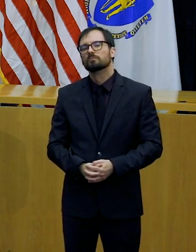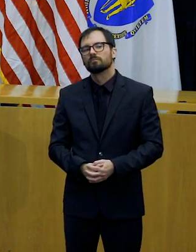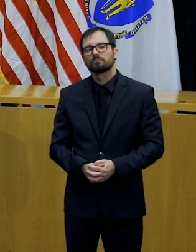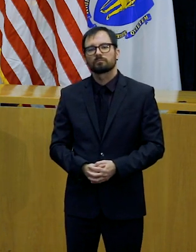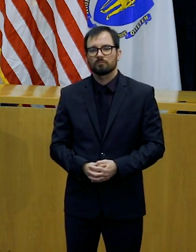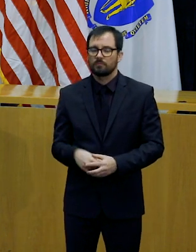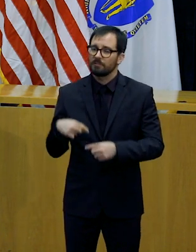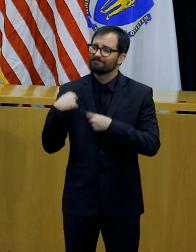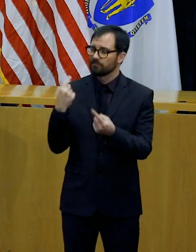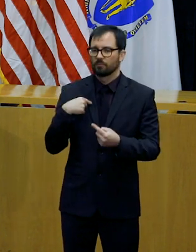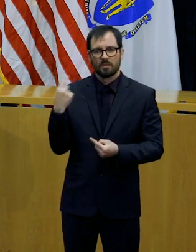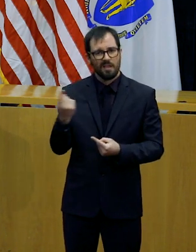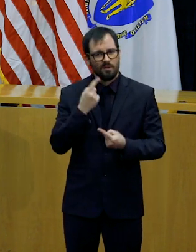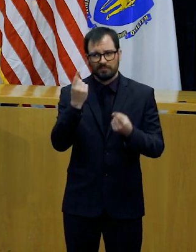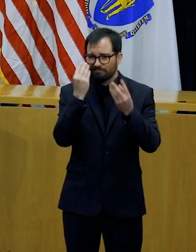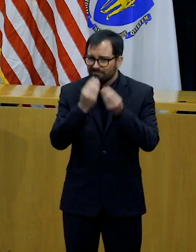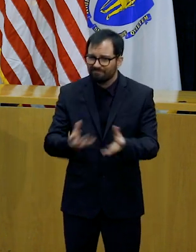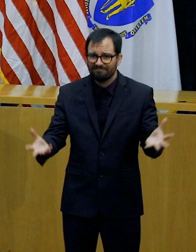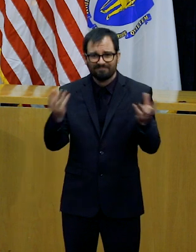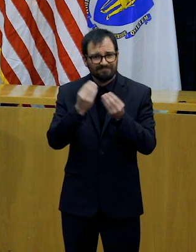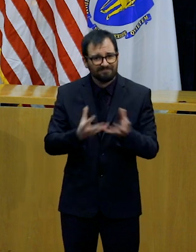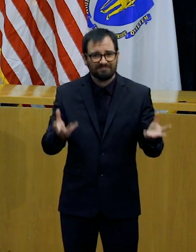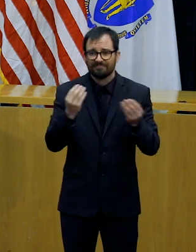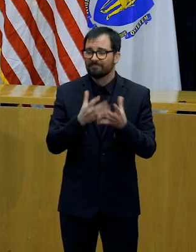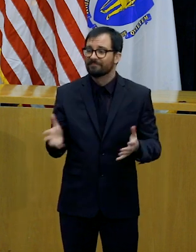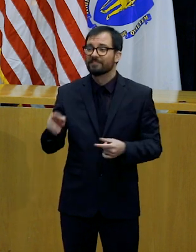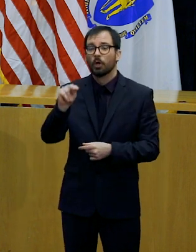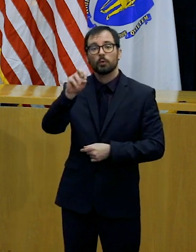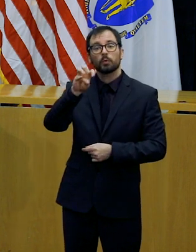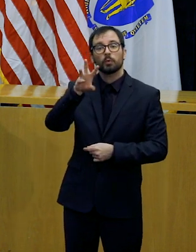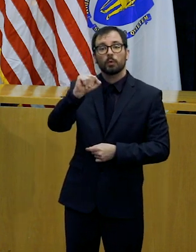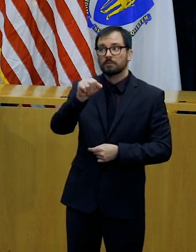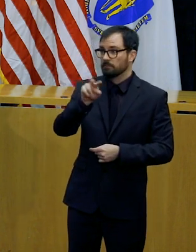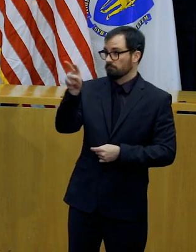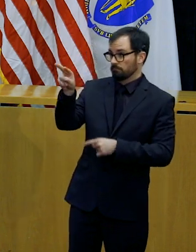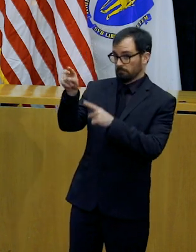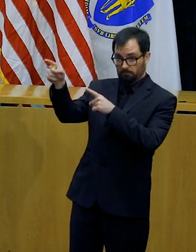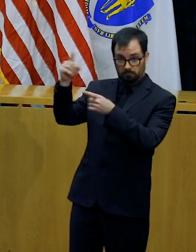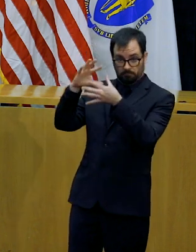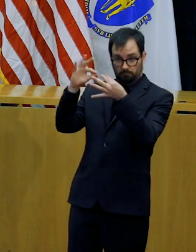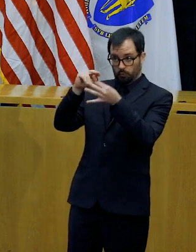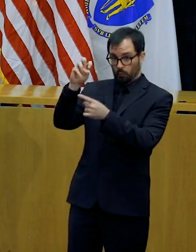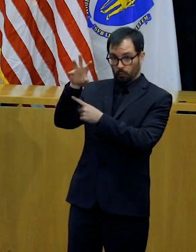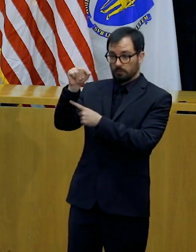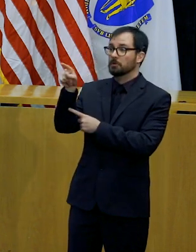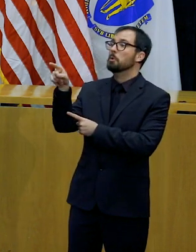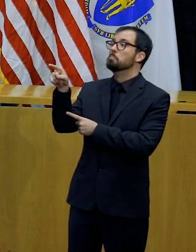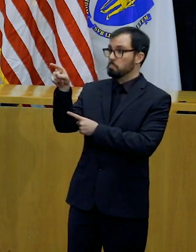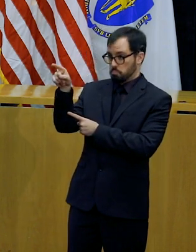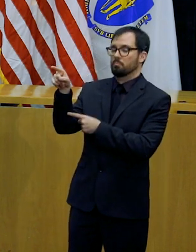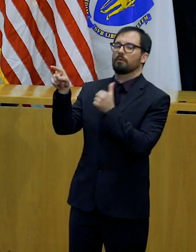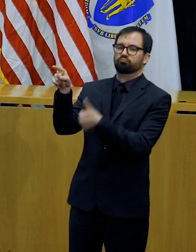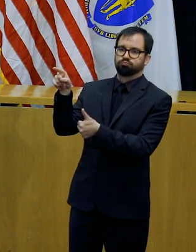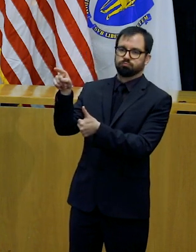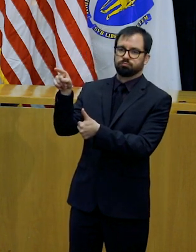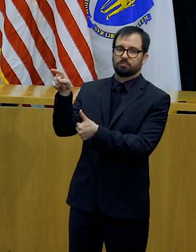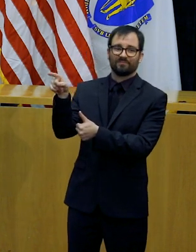sources. Today we're making that easier with a new program. Today we're announcing a new tool, alerts masks,